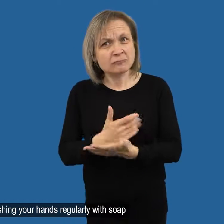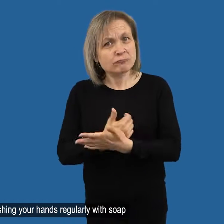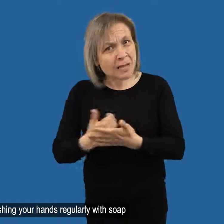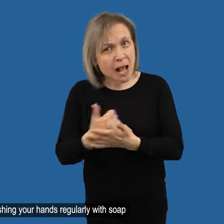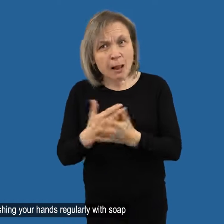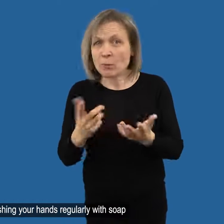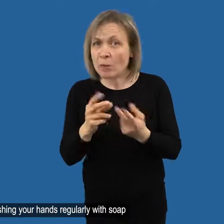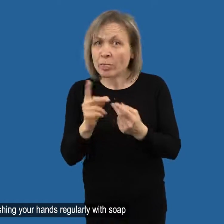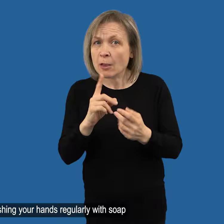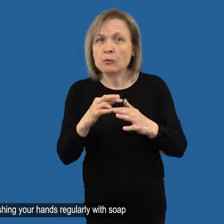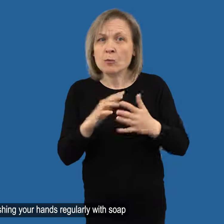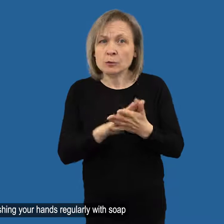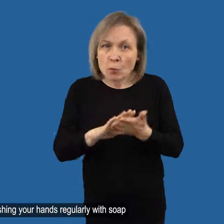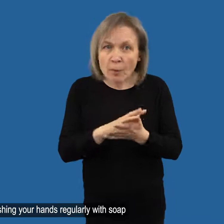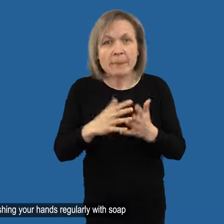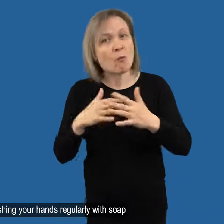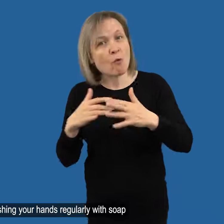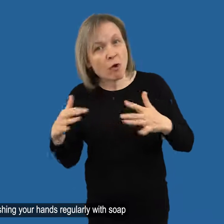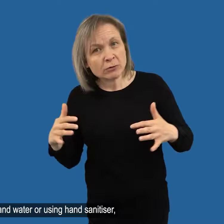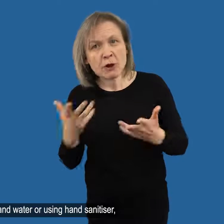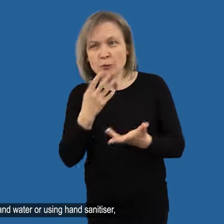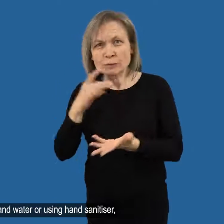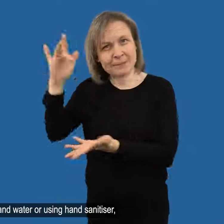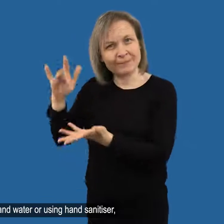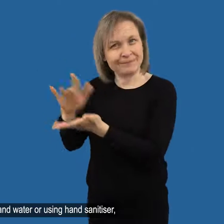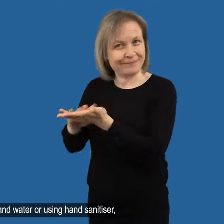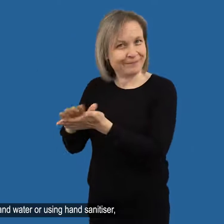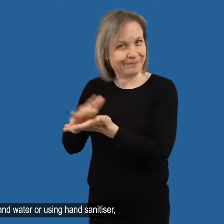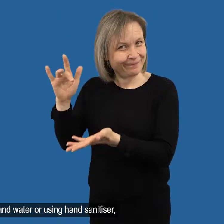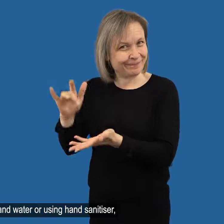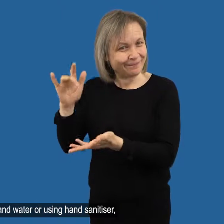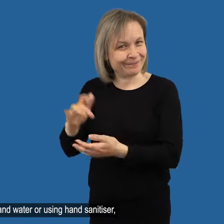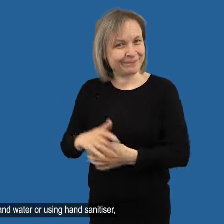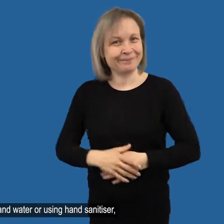Washing your hands regularly with soap and water Or using hand sanitizer